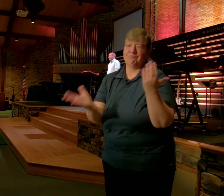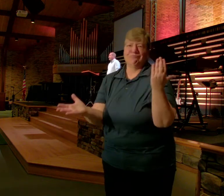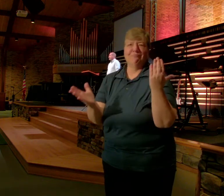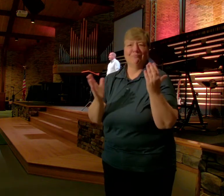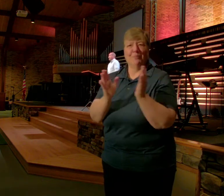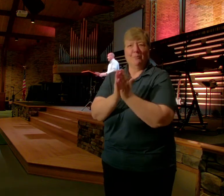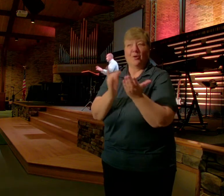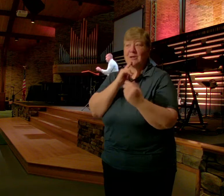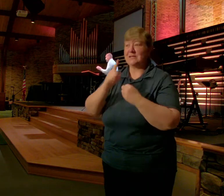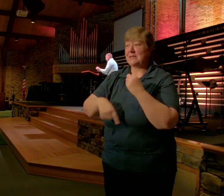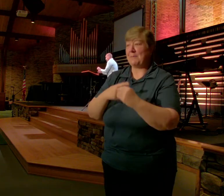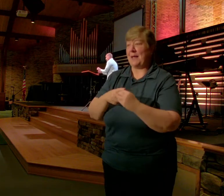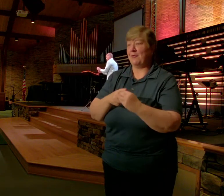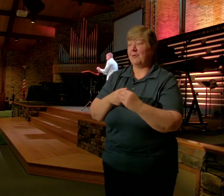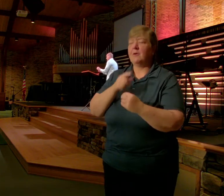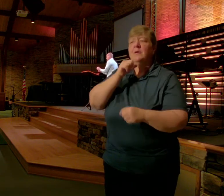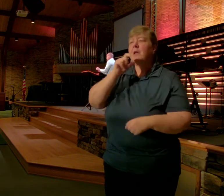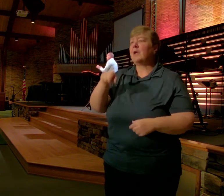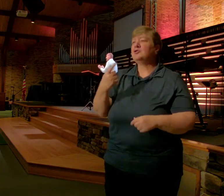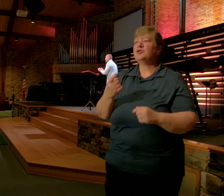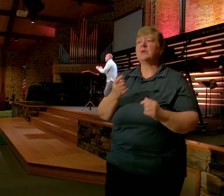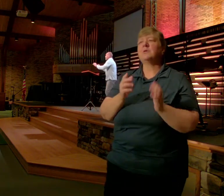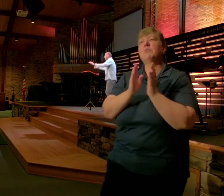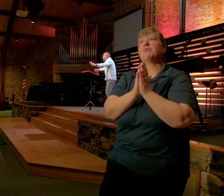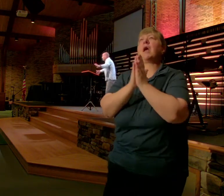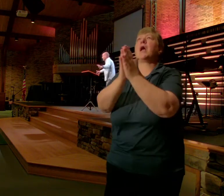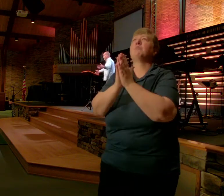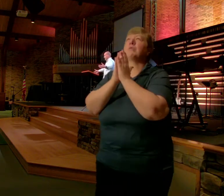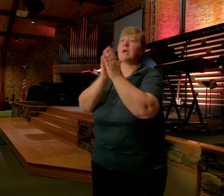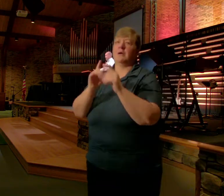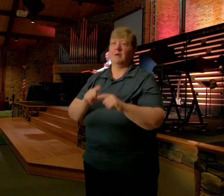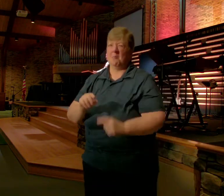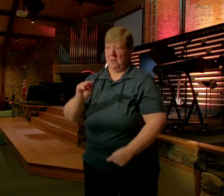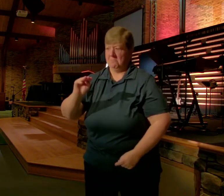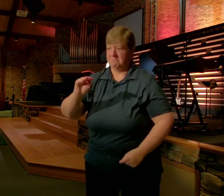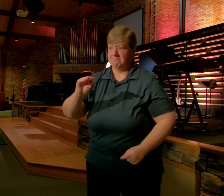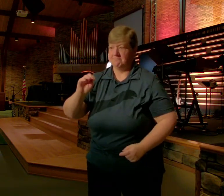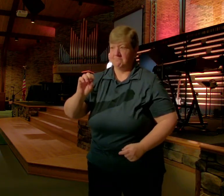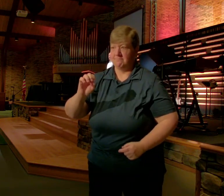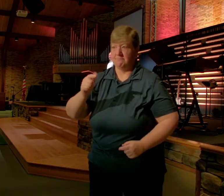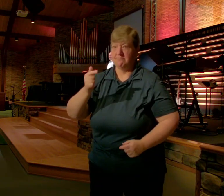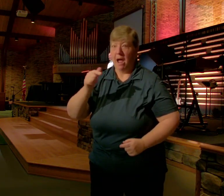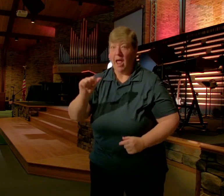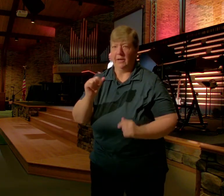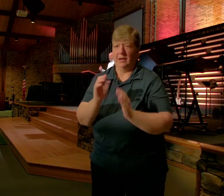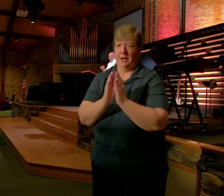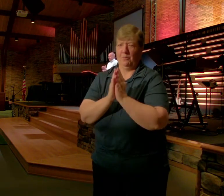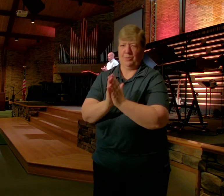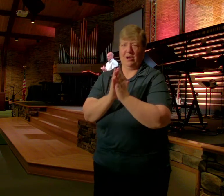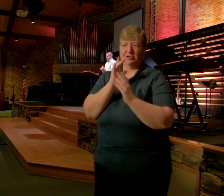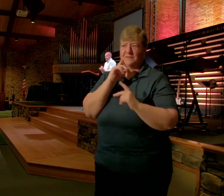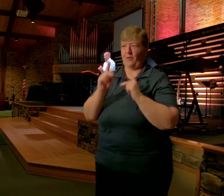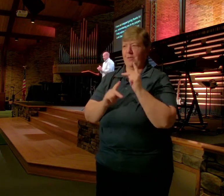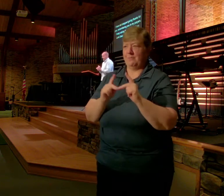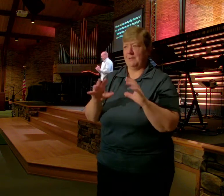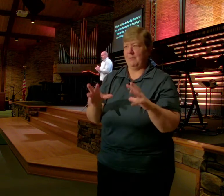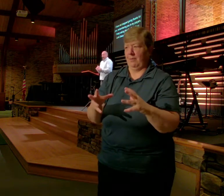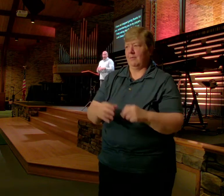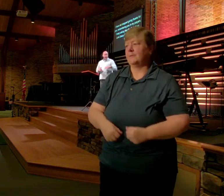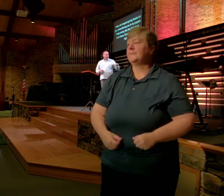Not just prayers But like mega prayers For these people Let's go to verse 16